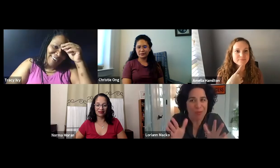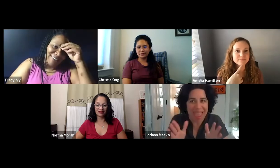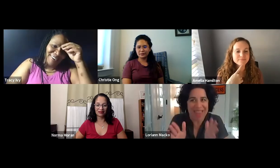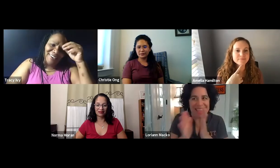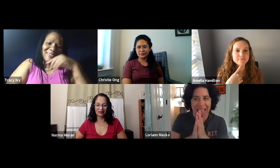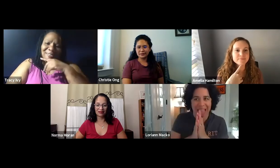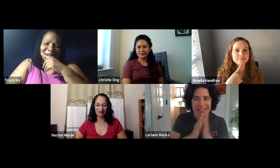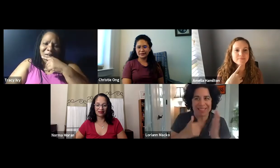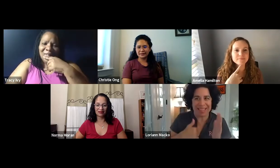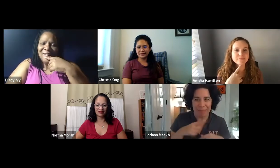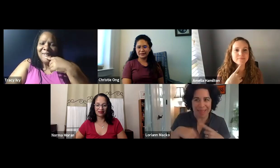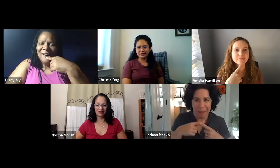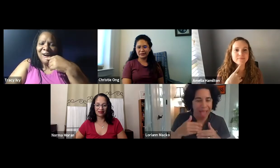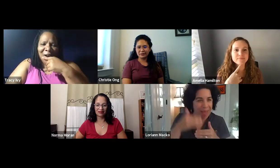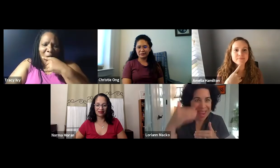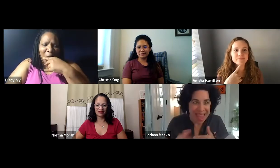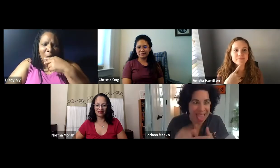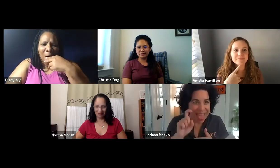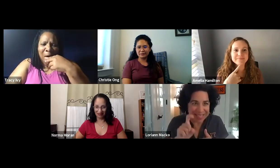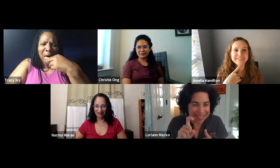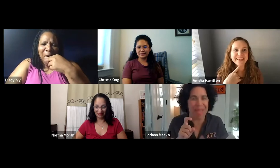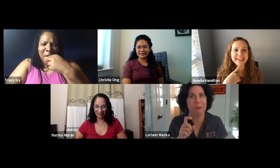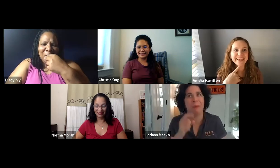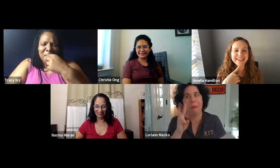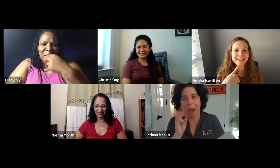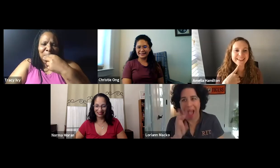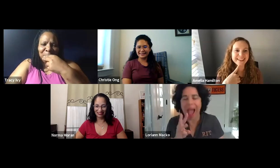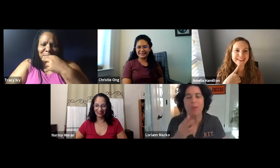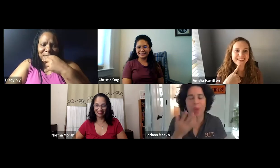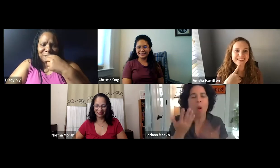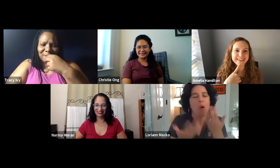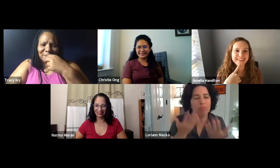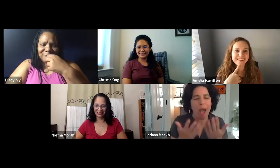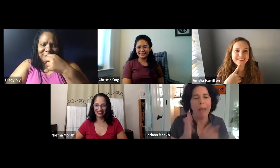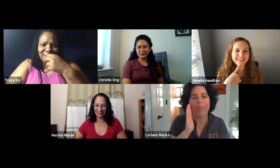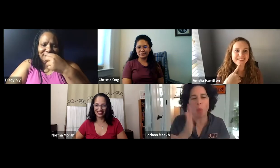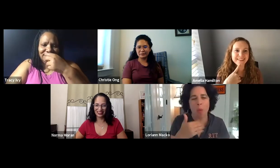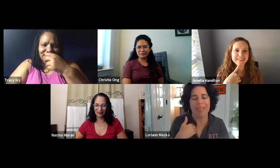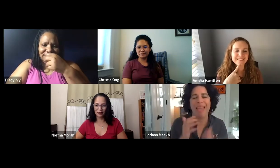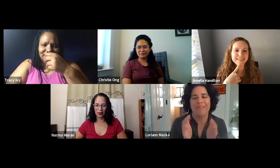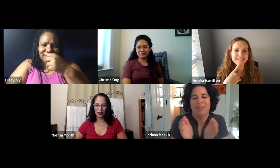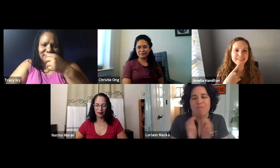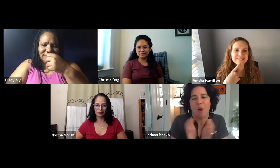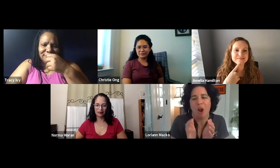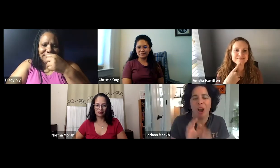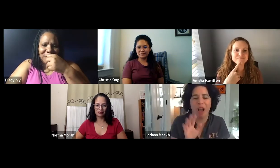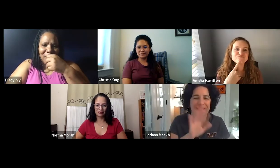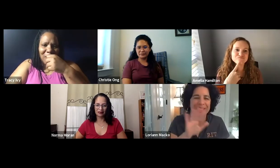Meaning, people are already asking me about the next reunion, right? And that's exciting. I think we will